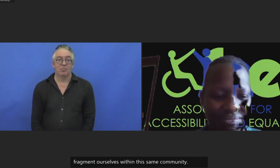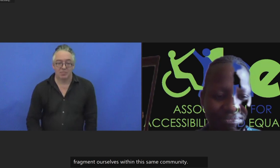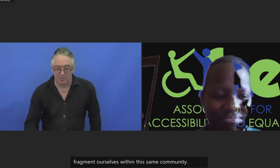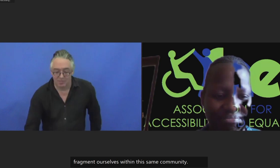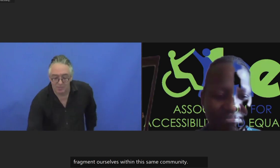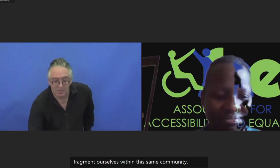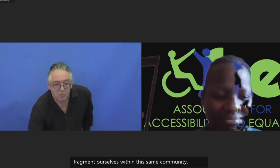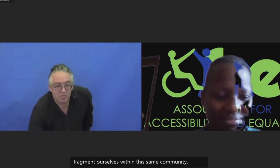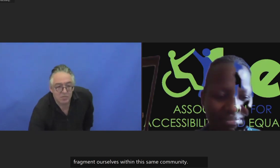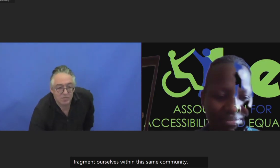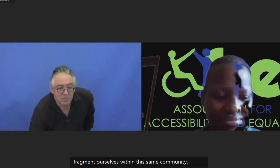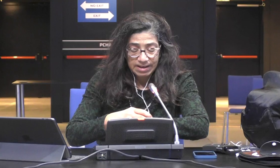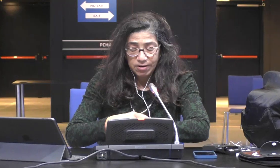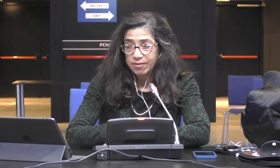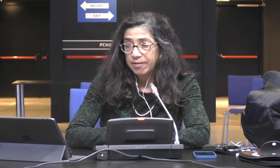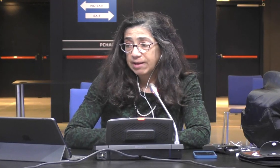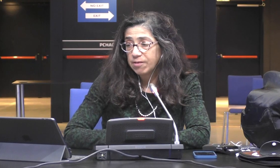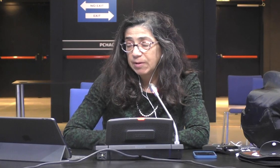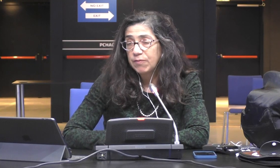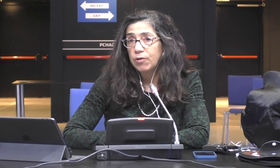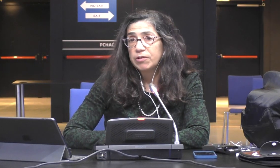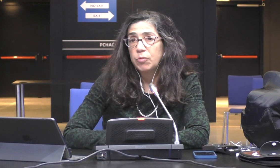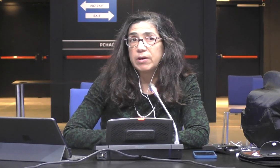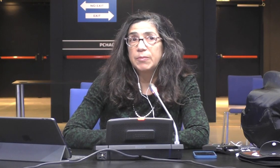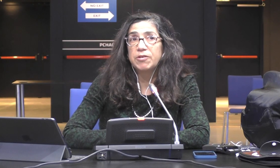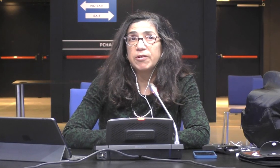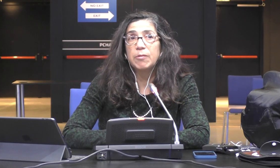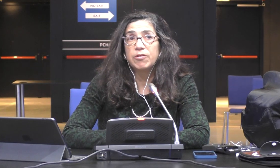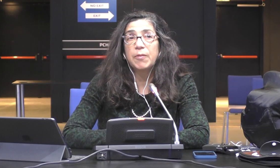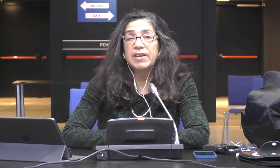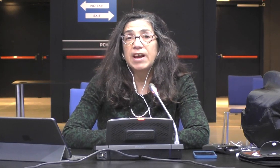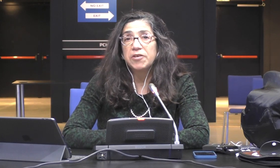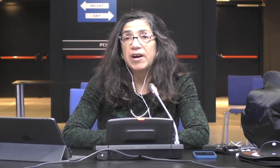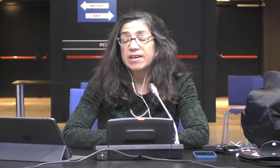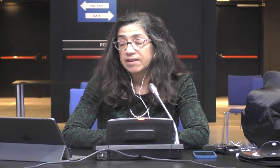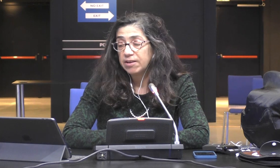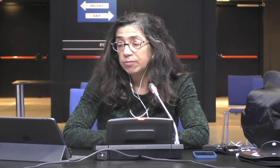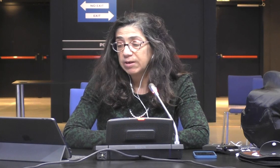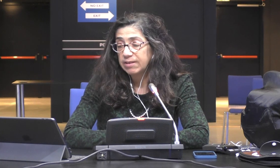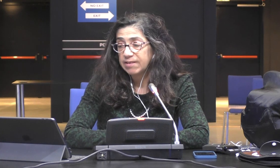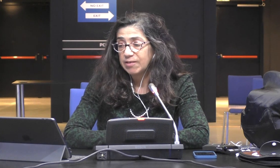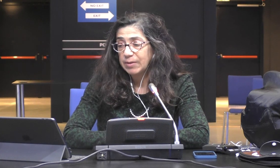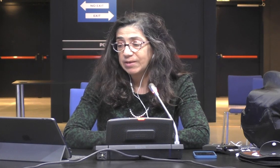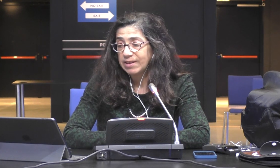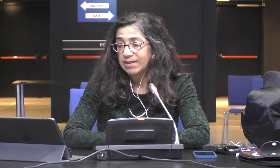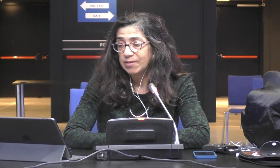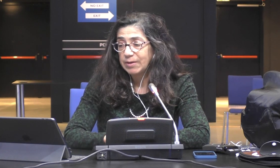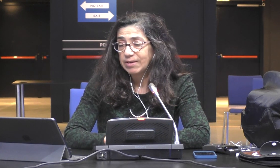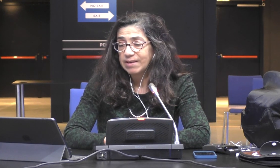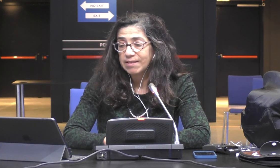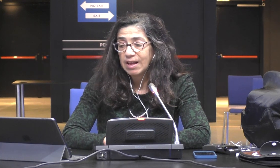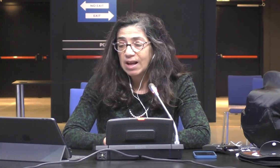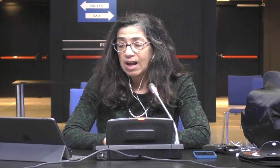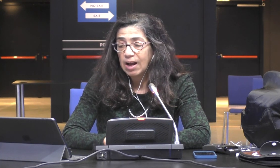Thanks so much, Judy. Thanks also, thanks so much for all your work you've been doing also with the NRIs and other work on accessibility and